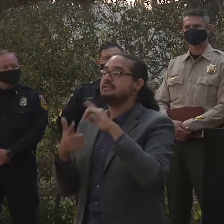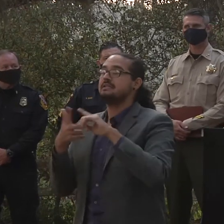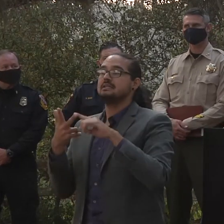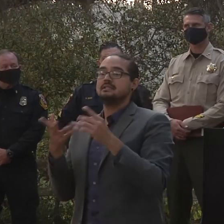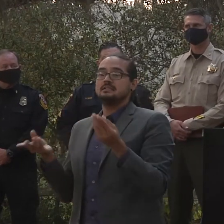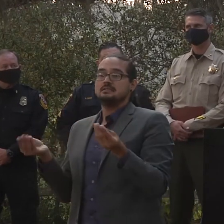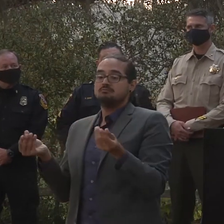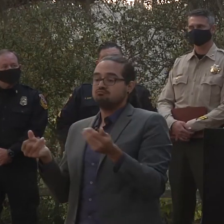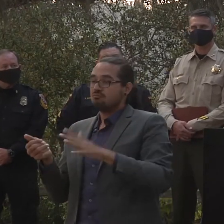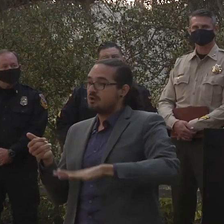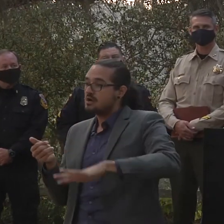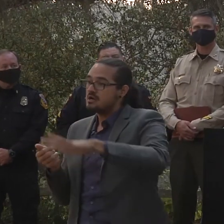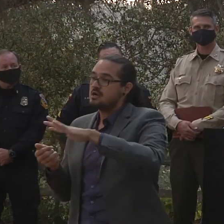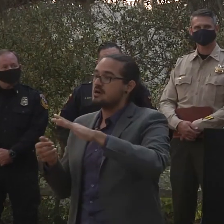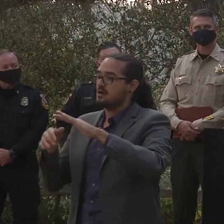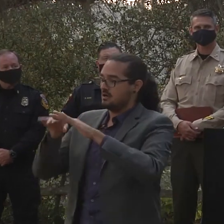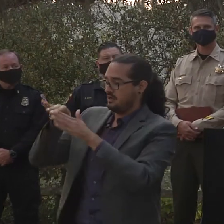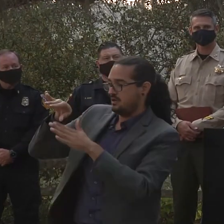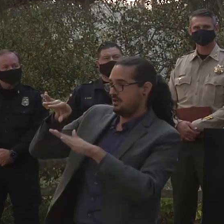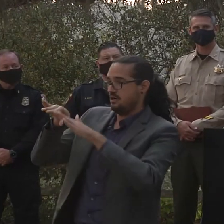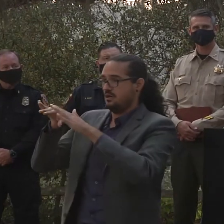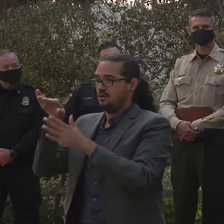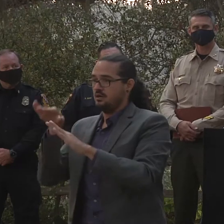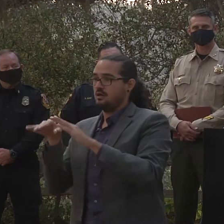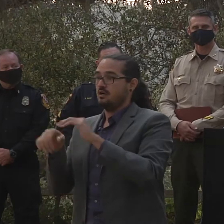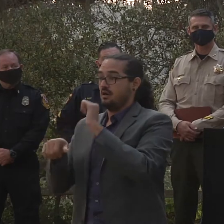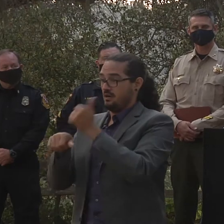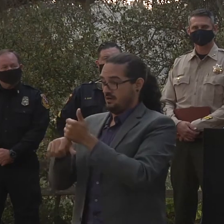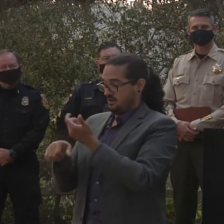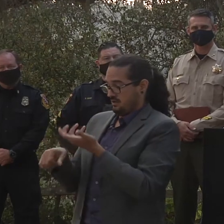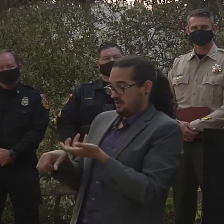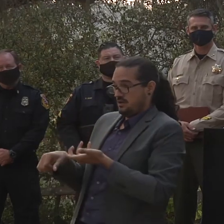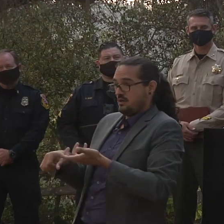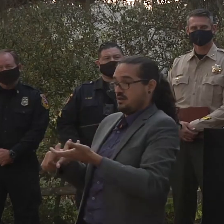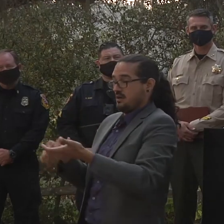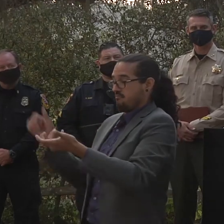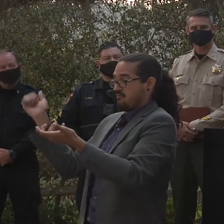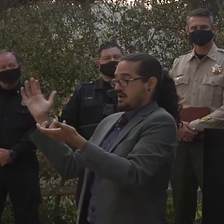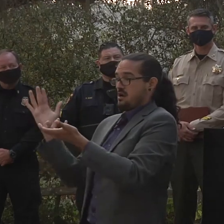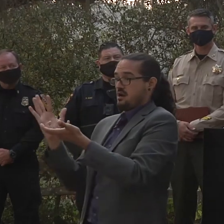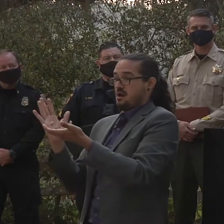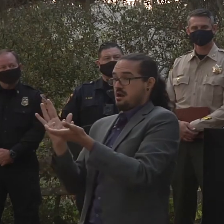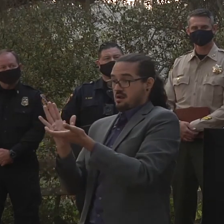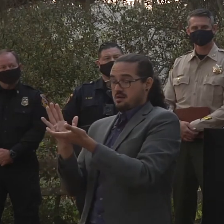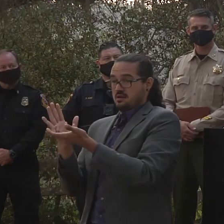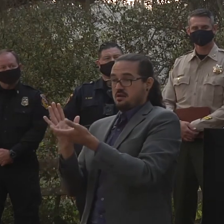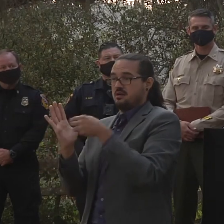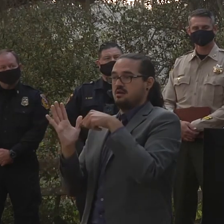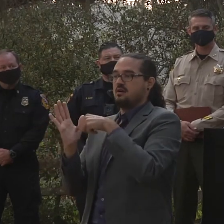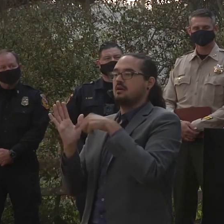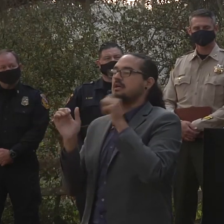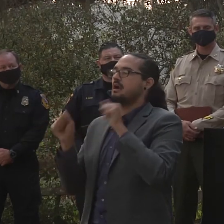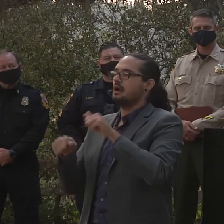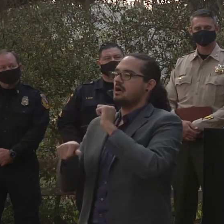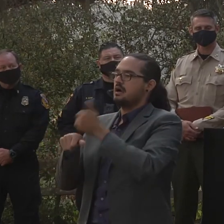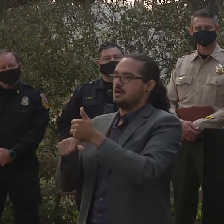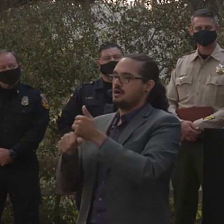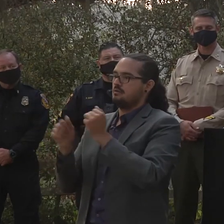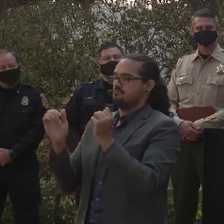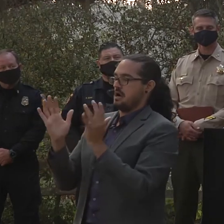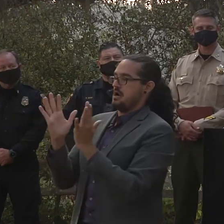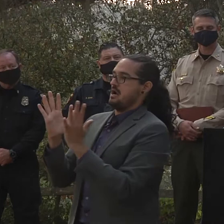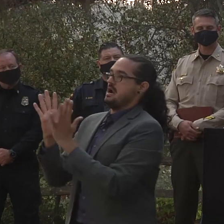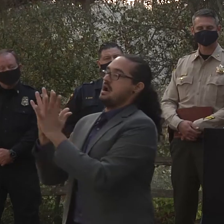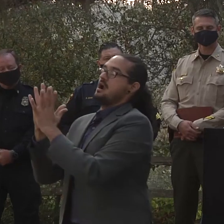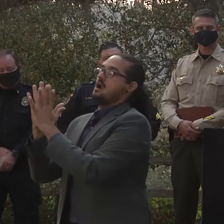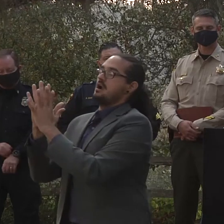conditions that will establish the line let it burn to a certain point and then we will uh introduce some fire in a very controlled fashion